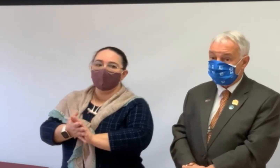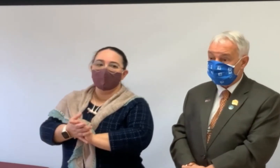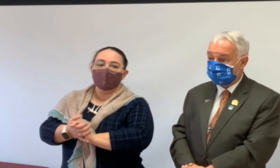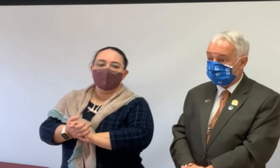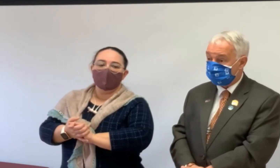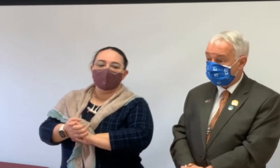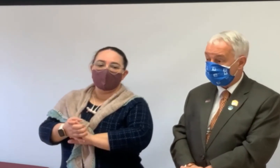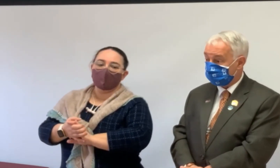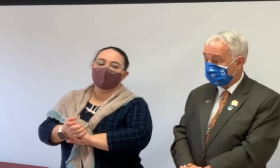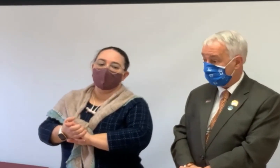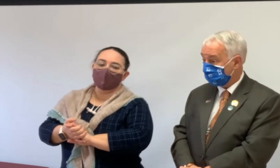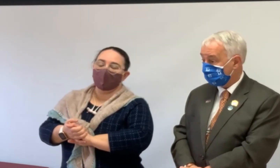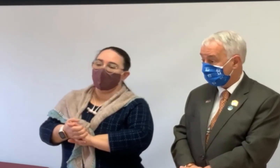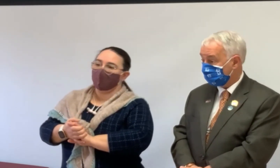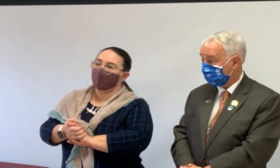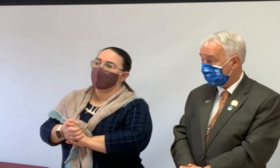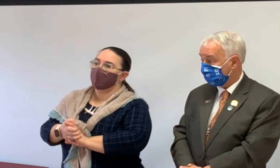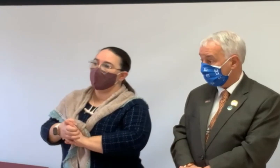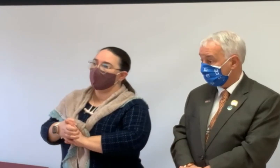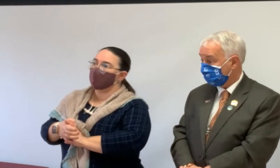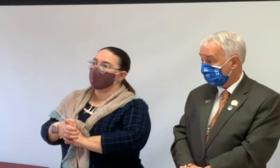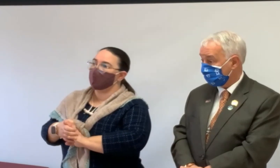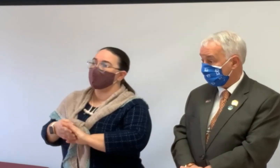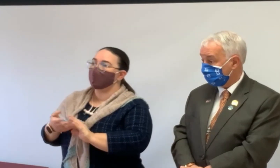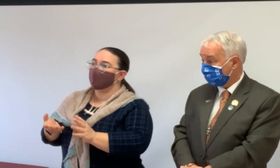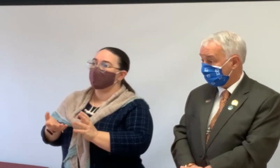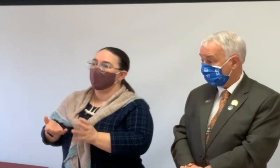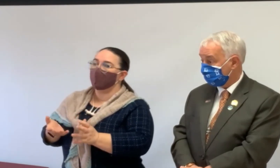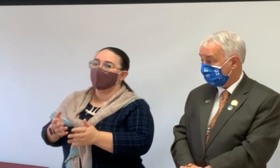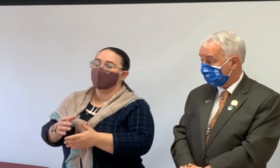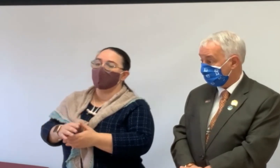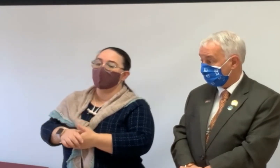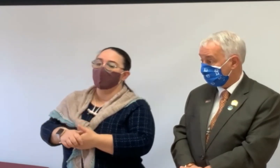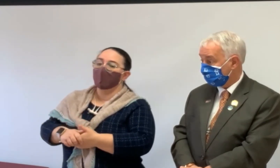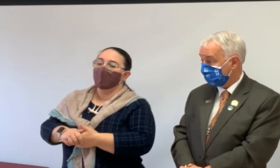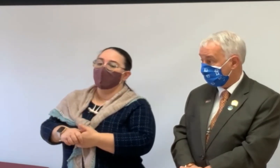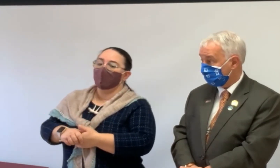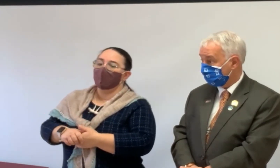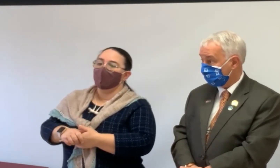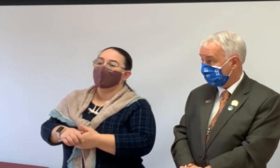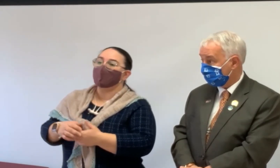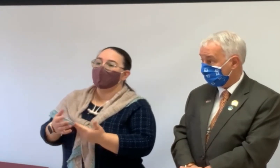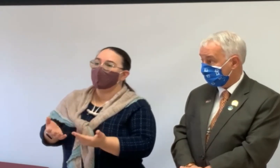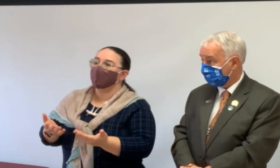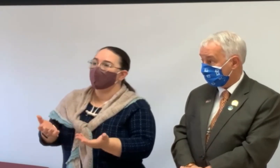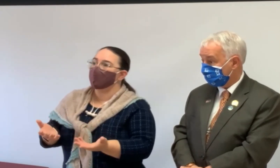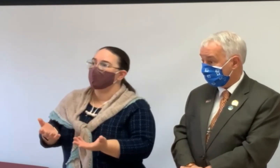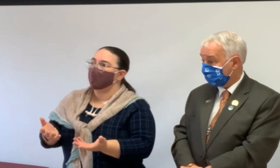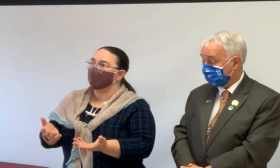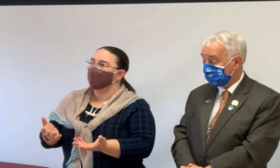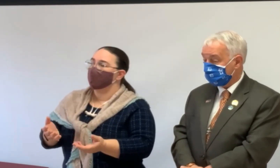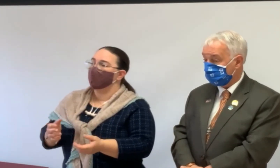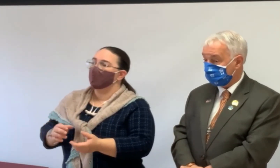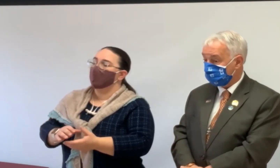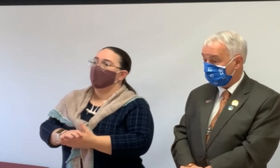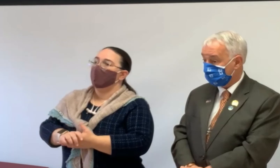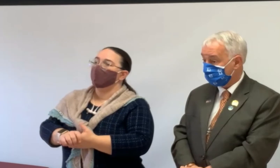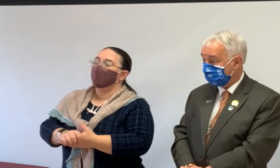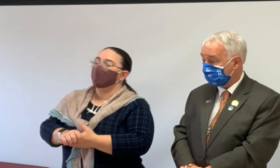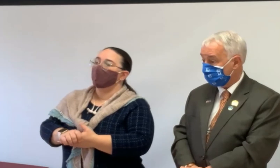really good, especially in this market in recent years. It's been a seller's market, so, um, it's easier to sell.